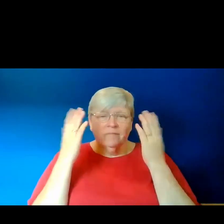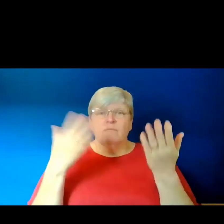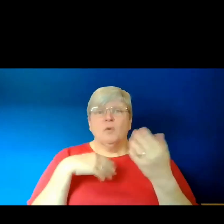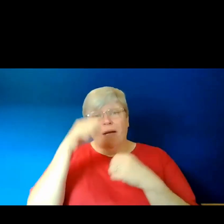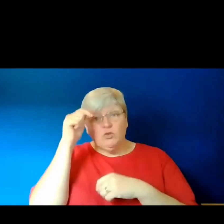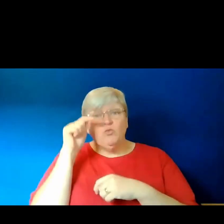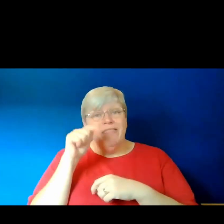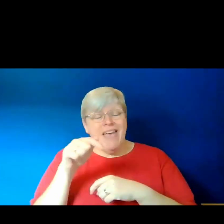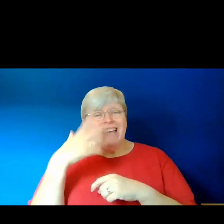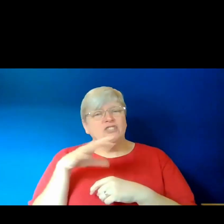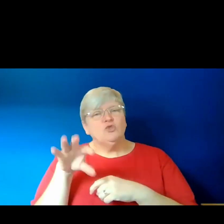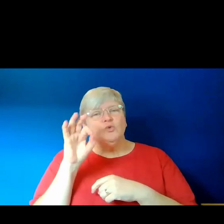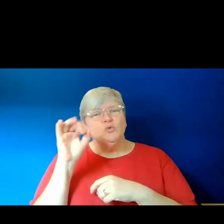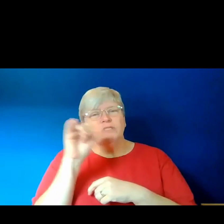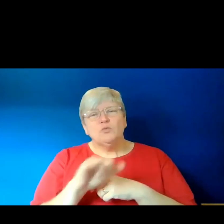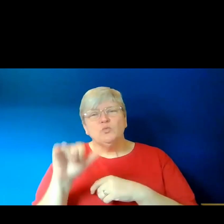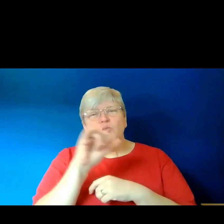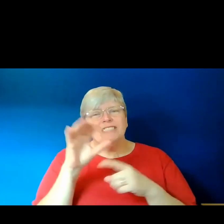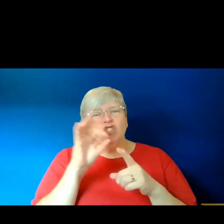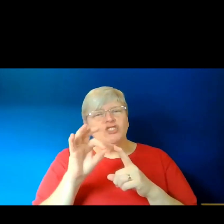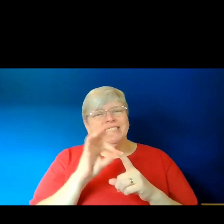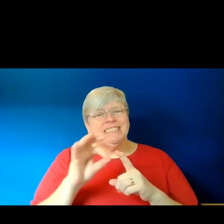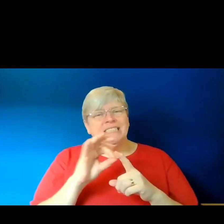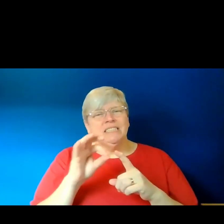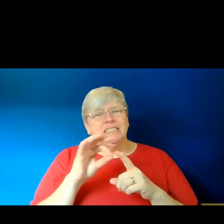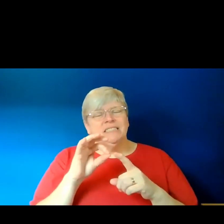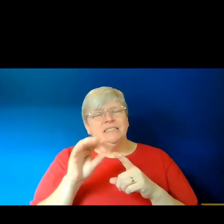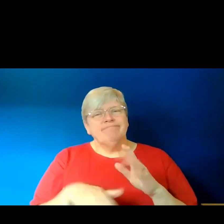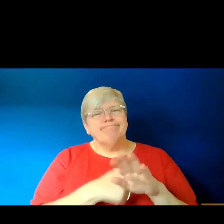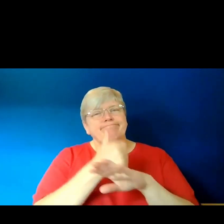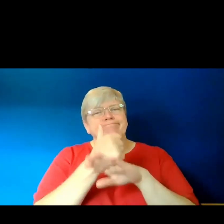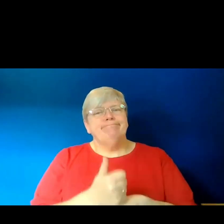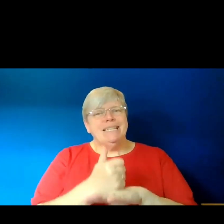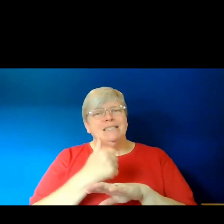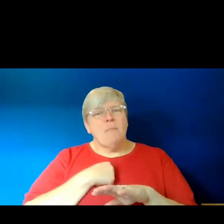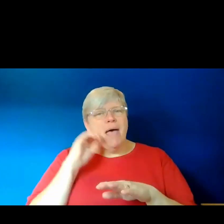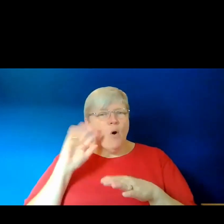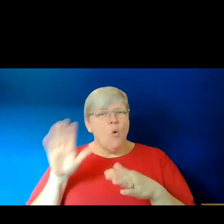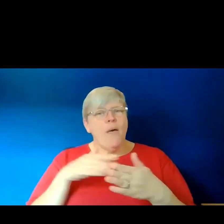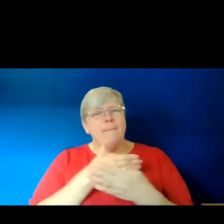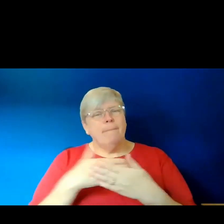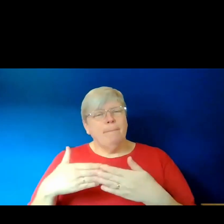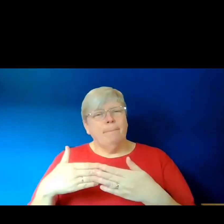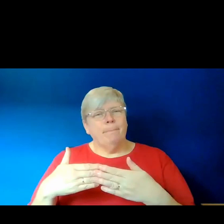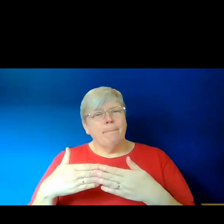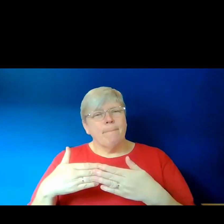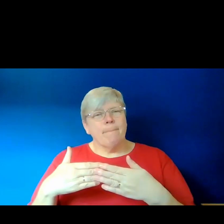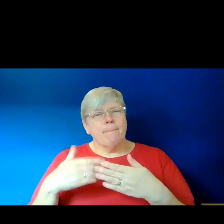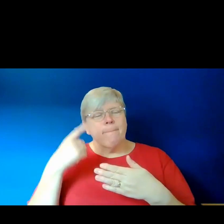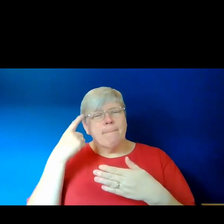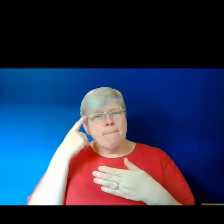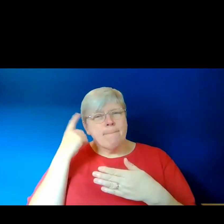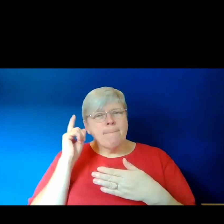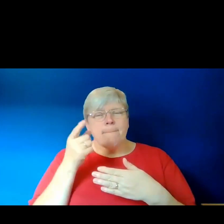I then had to choose which of these details would form the roots of my poems about Ruti Trin. And I think that